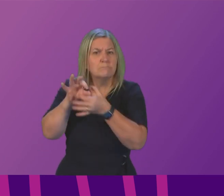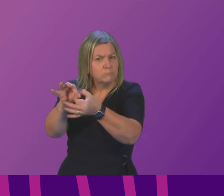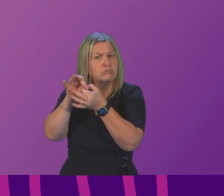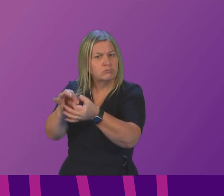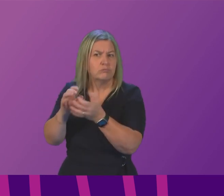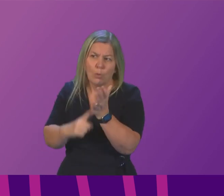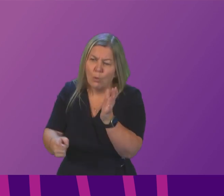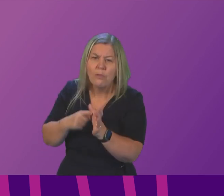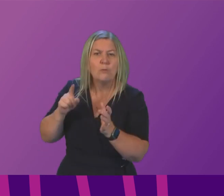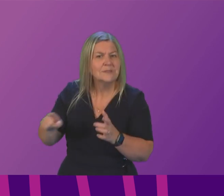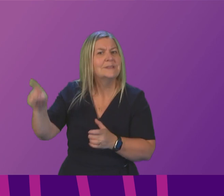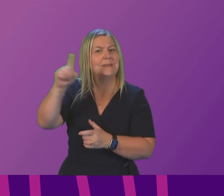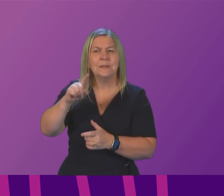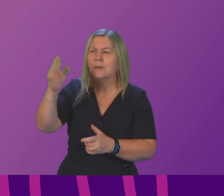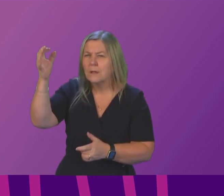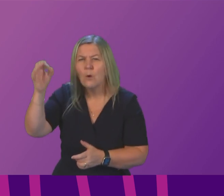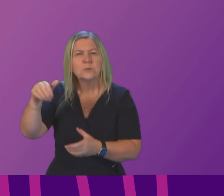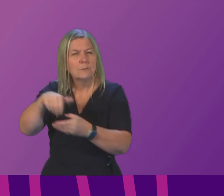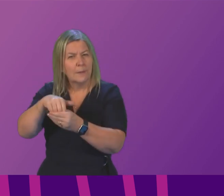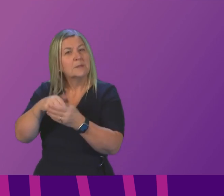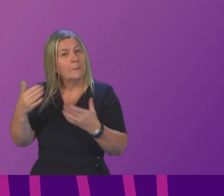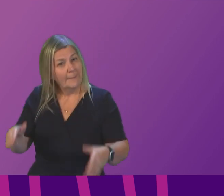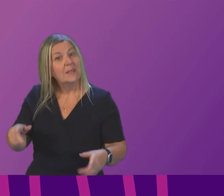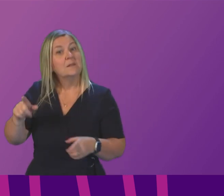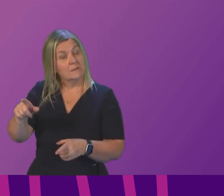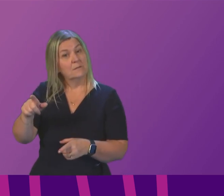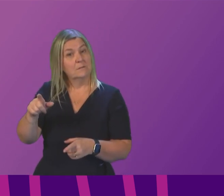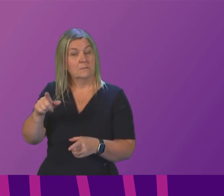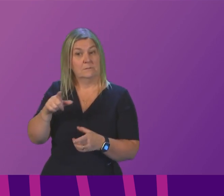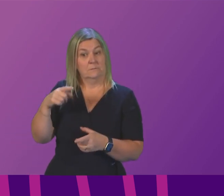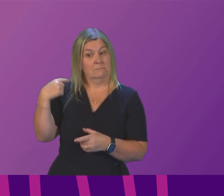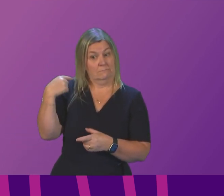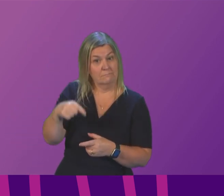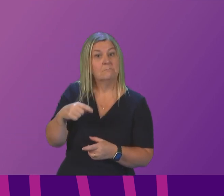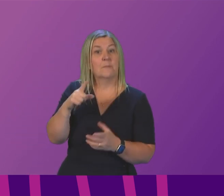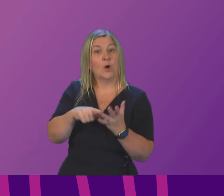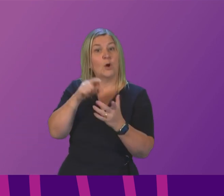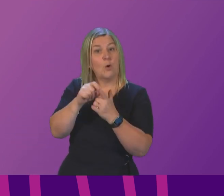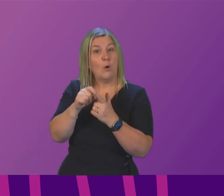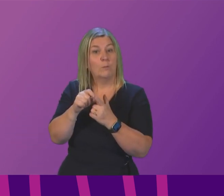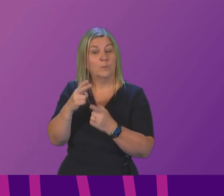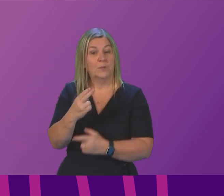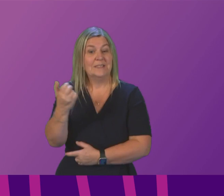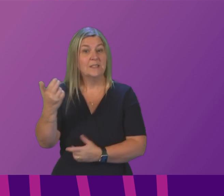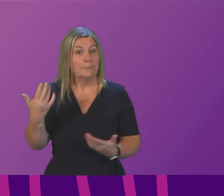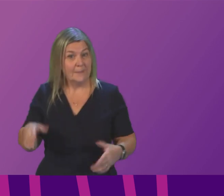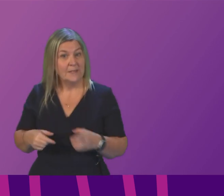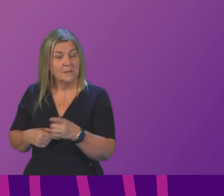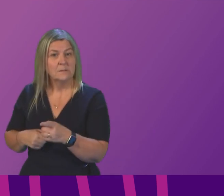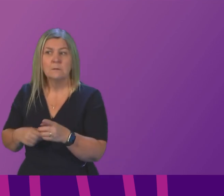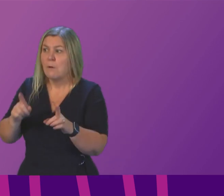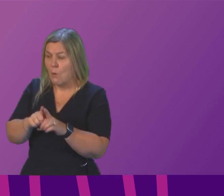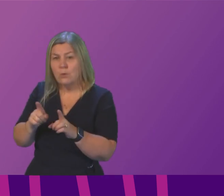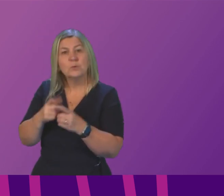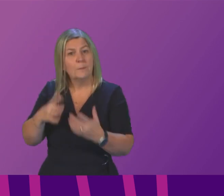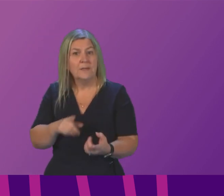with local council members in the context of COP this week and more generally I've also had the privilege of